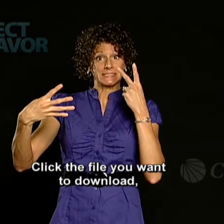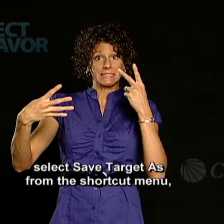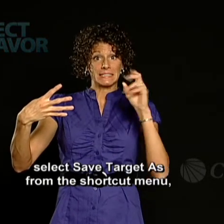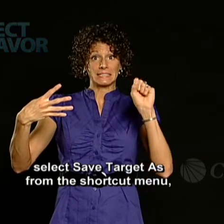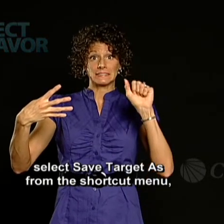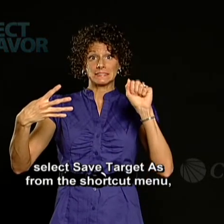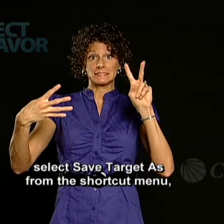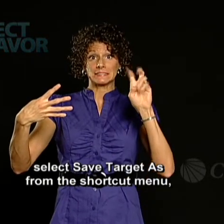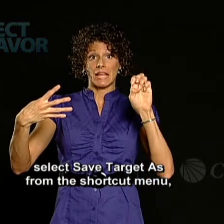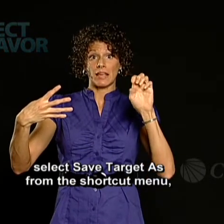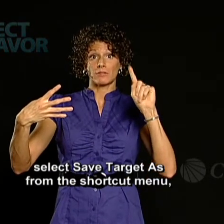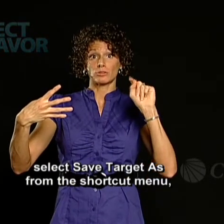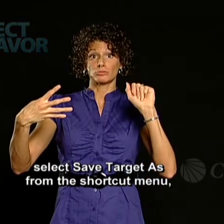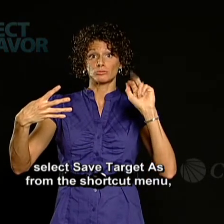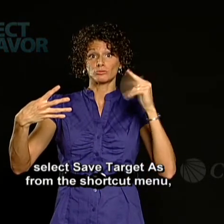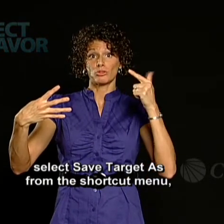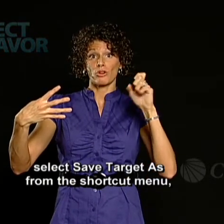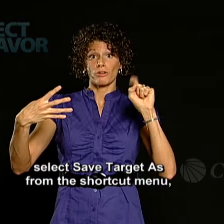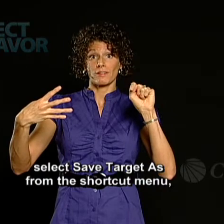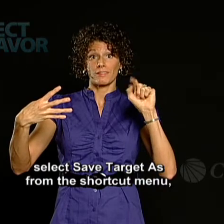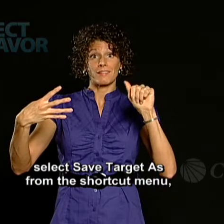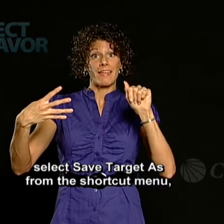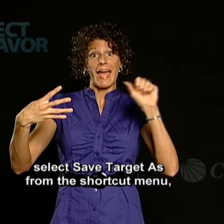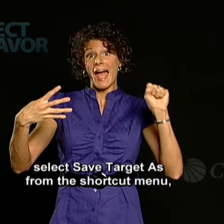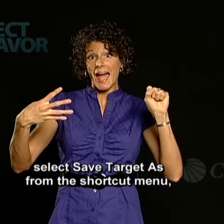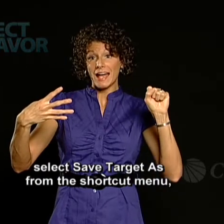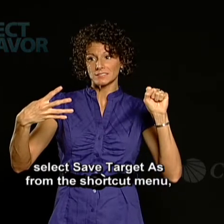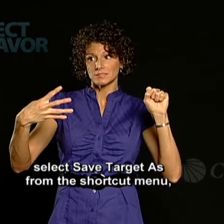Select Save Target As from the shortcut menu.